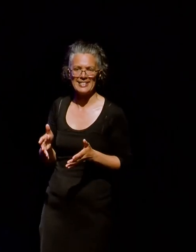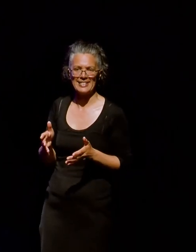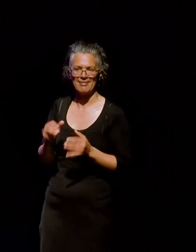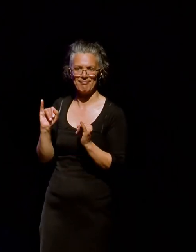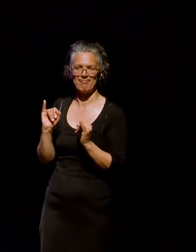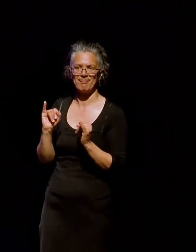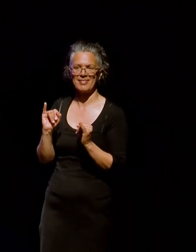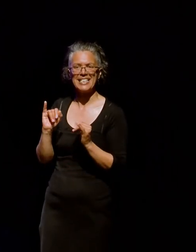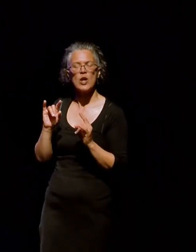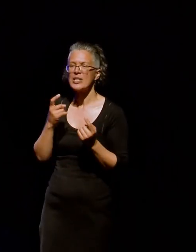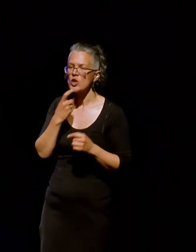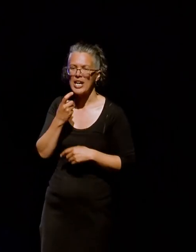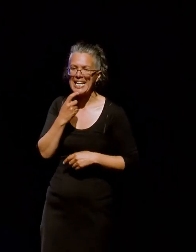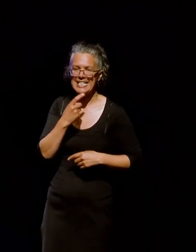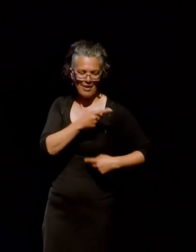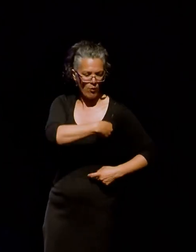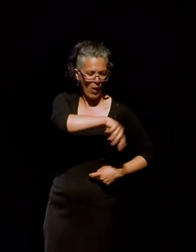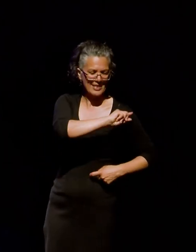go out and decide we want to collect Facebook.